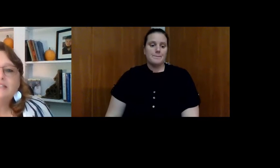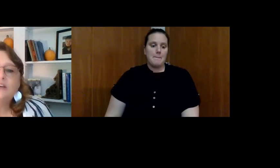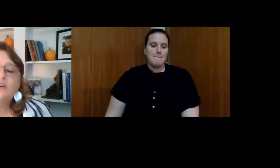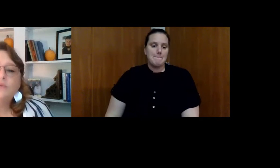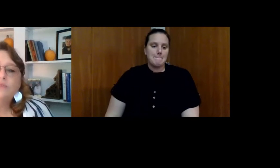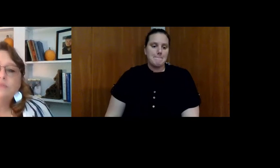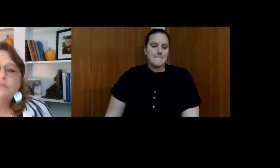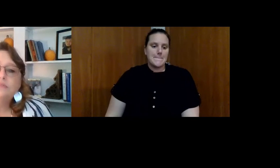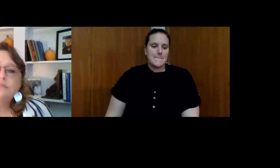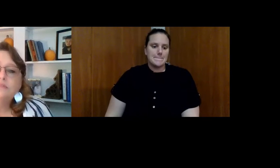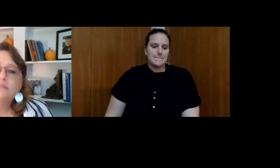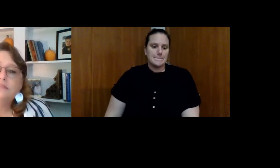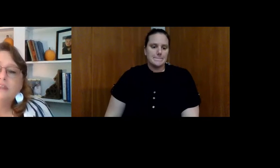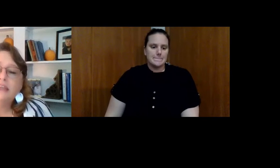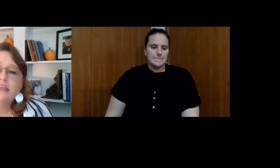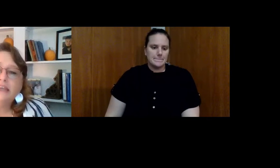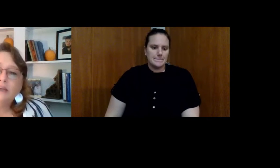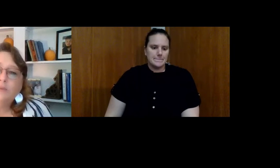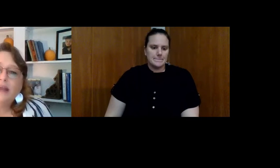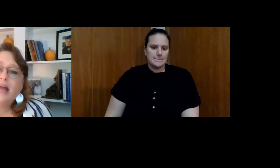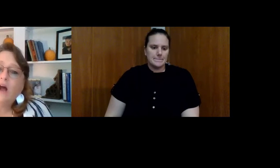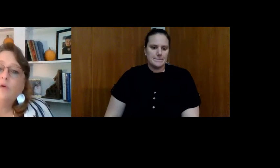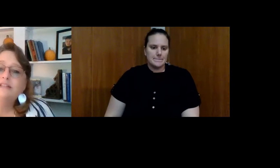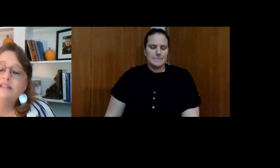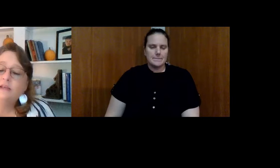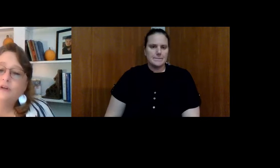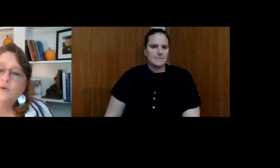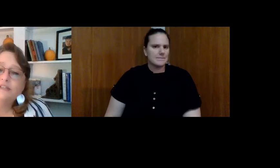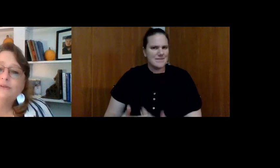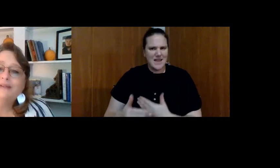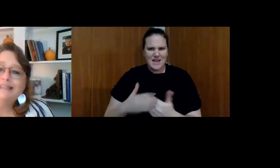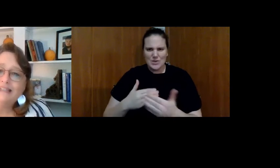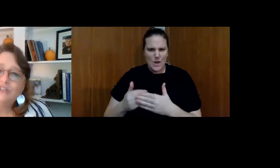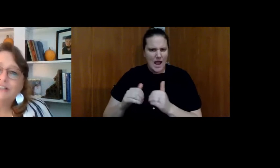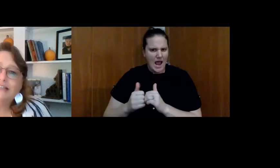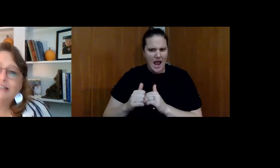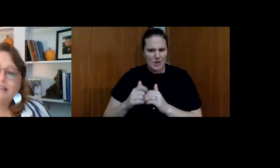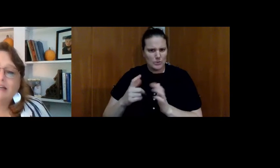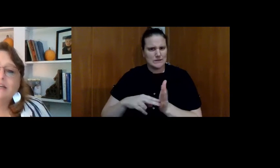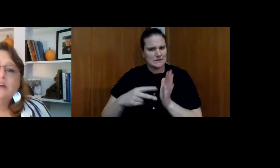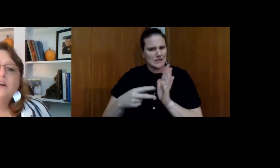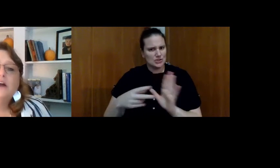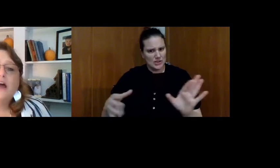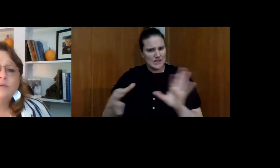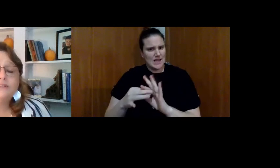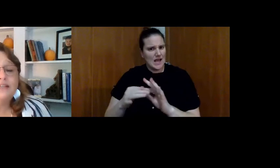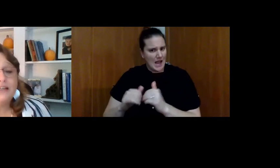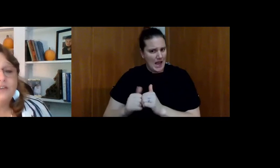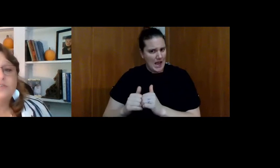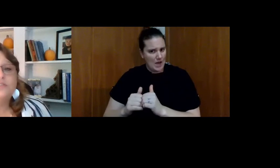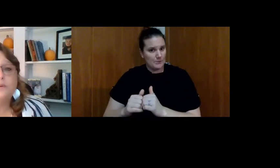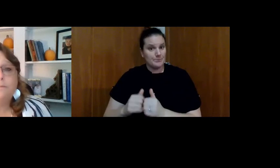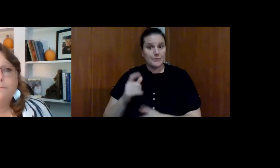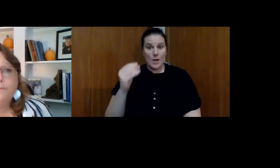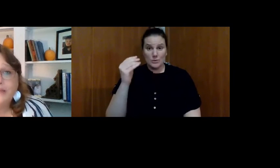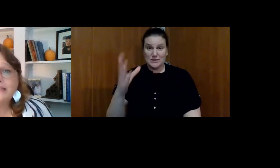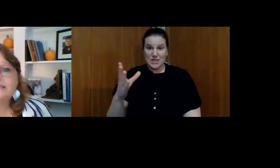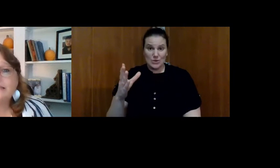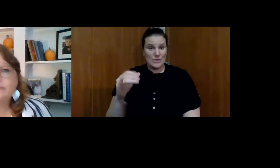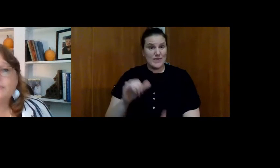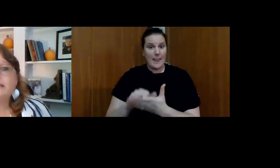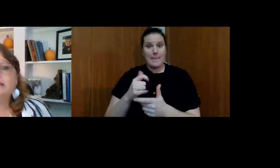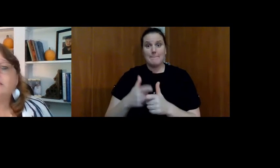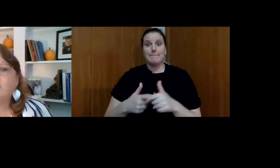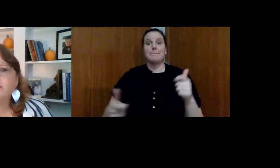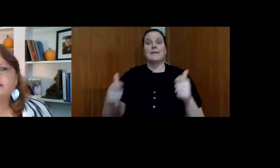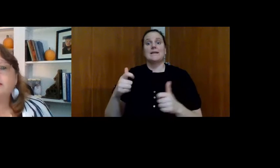And so, anyway, how is it that we're going to intentionally connect? I will tell you the biggest